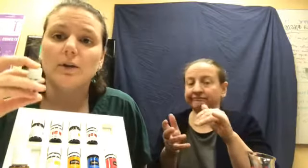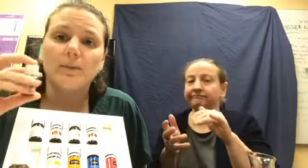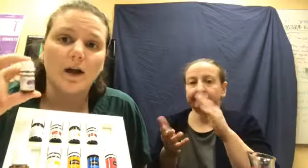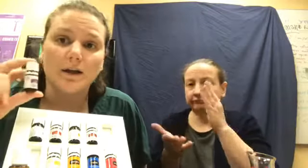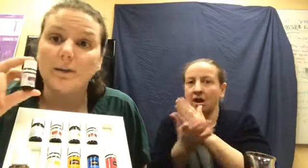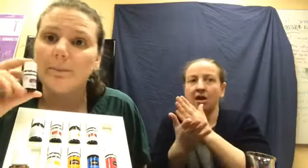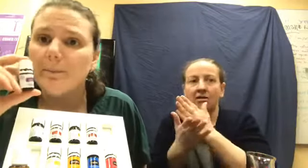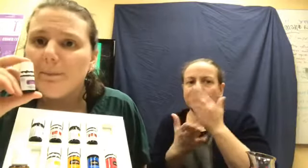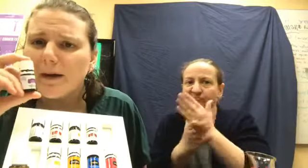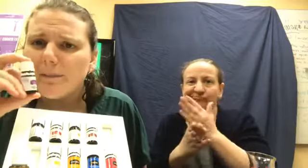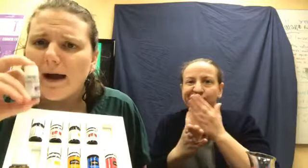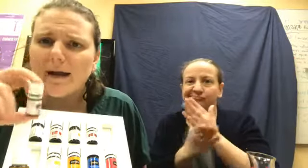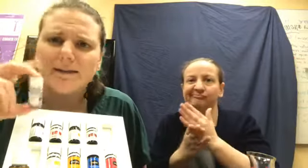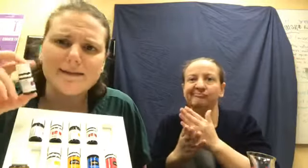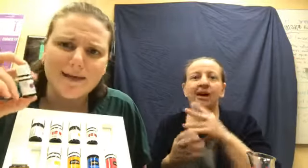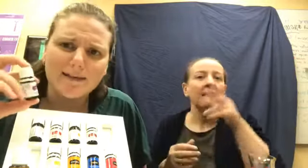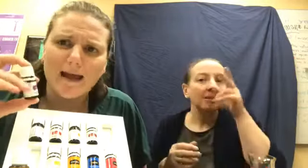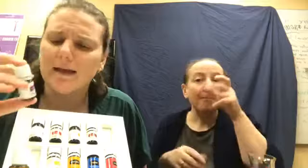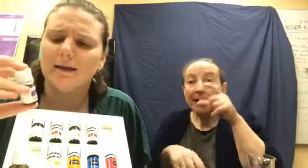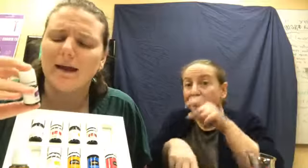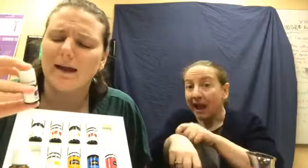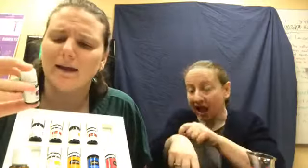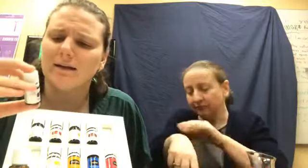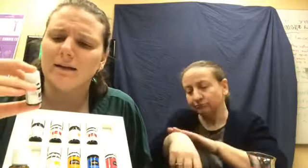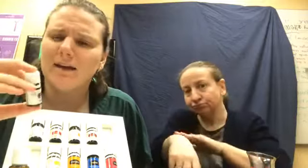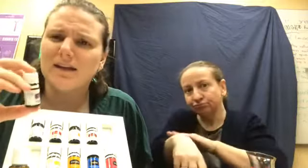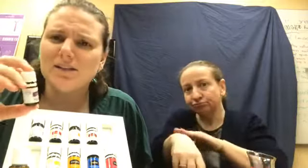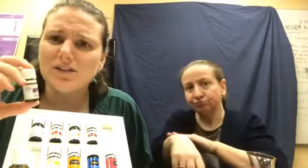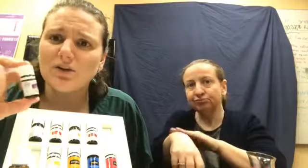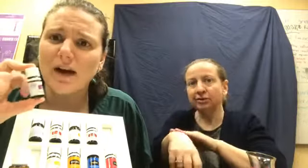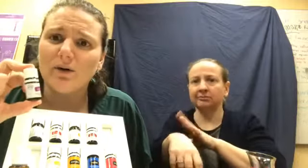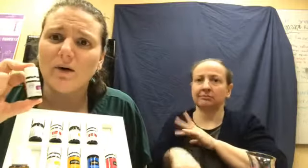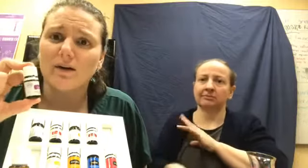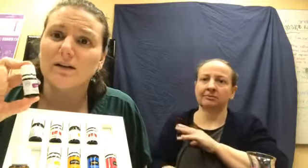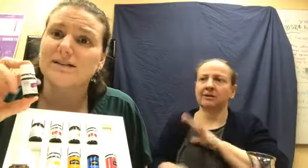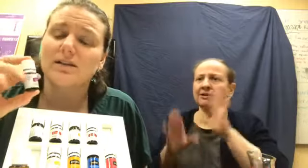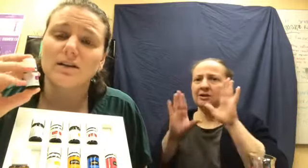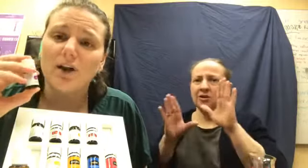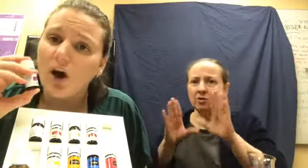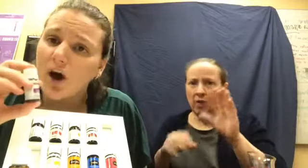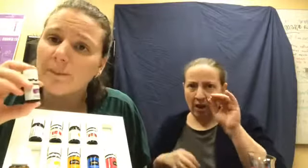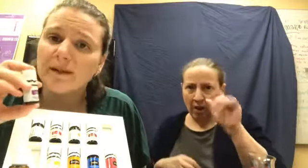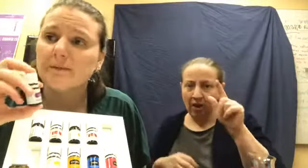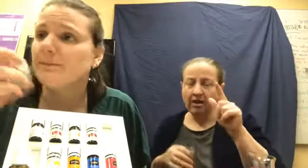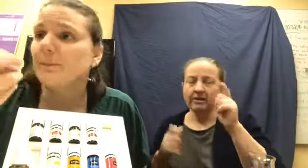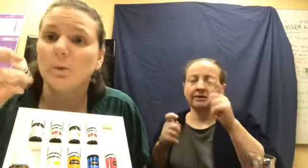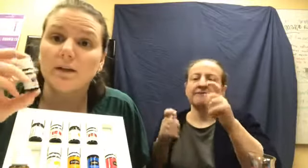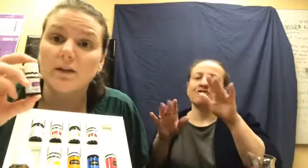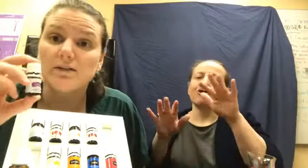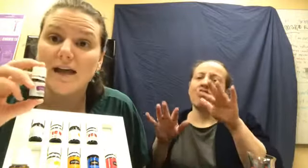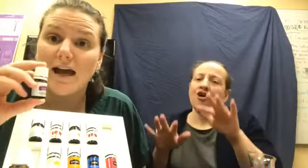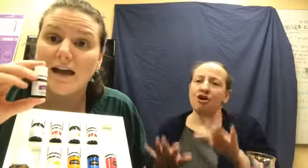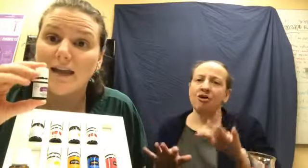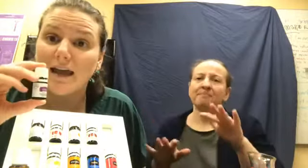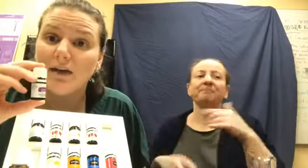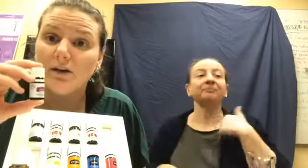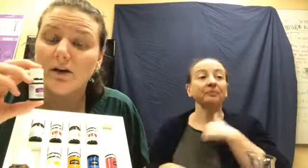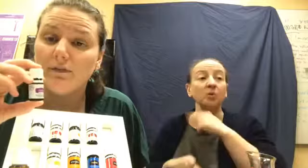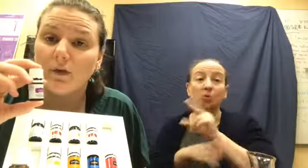could put on a bug bite, things like that. And it's just a great oil. It's calming. We use it at night for